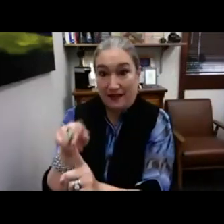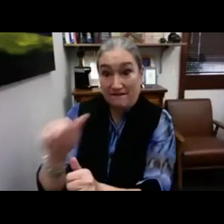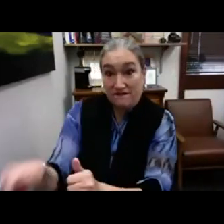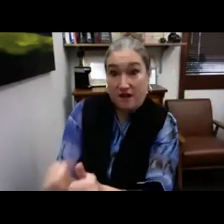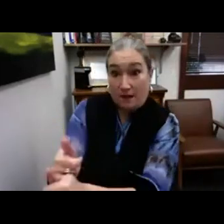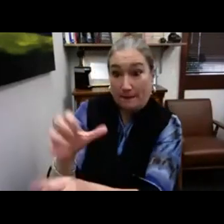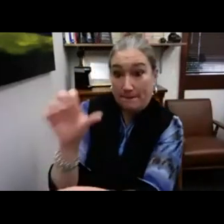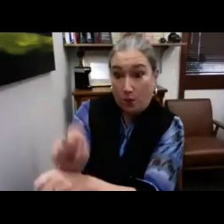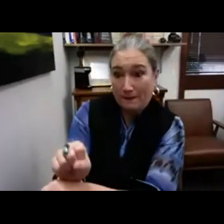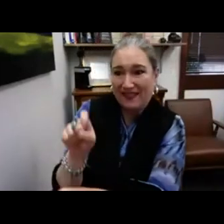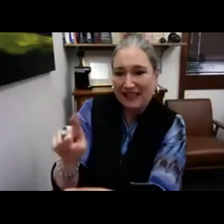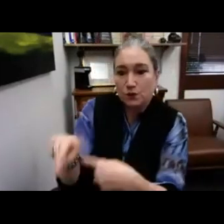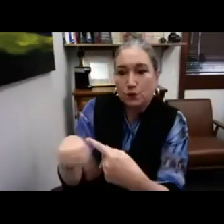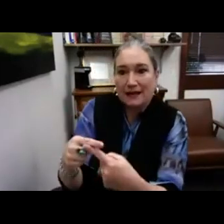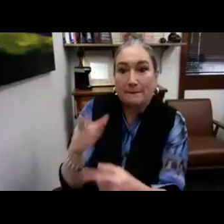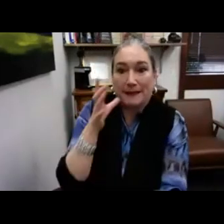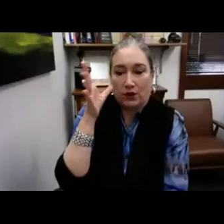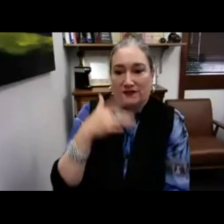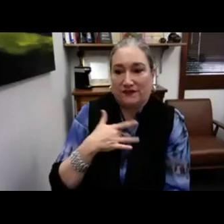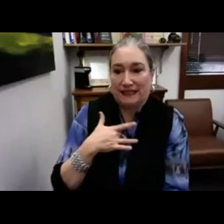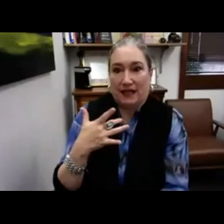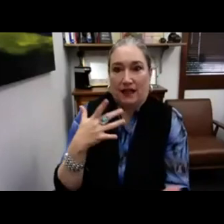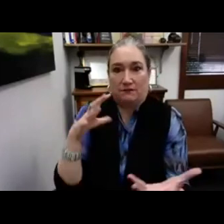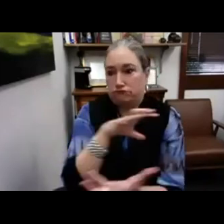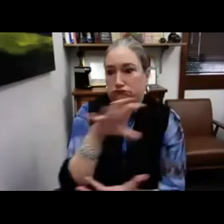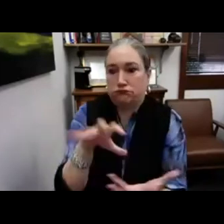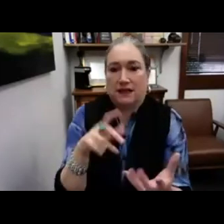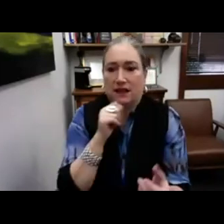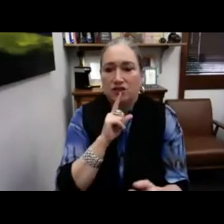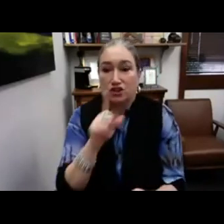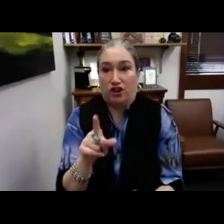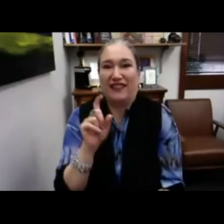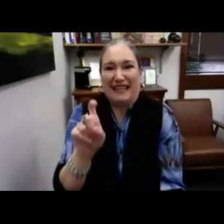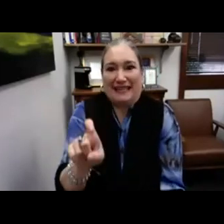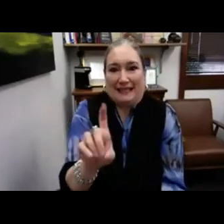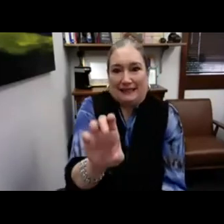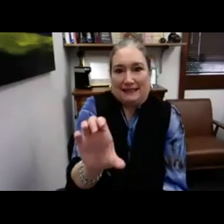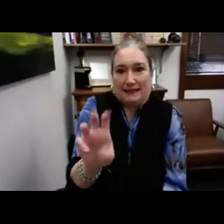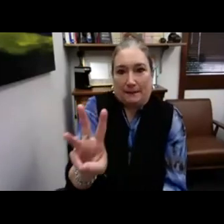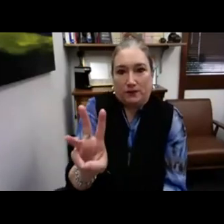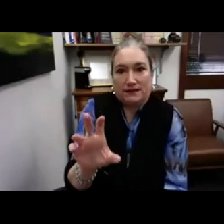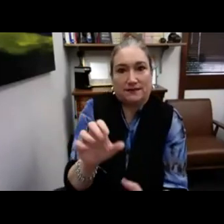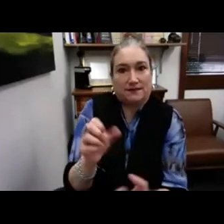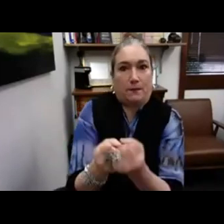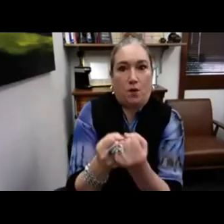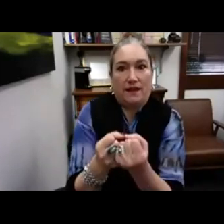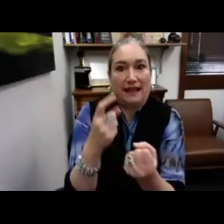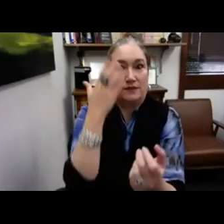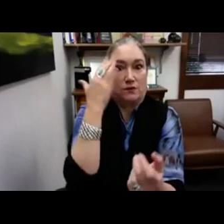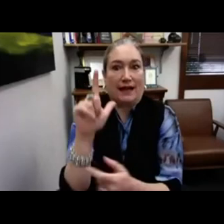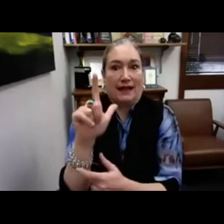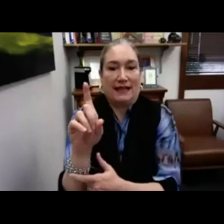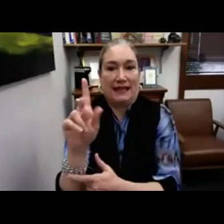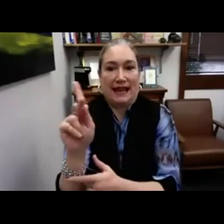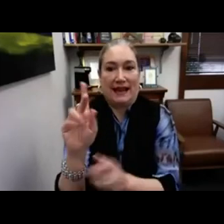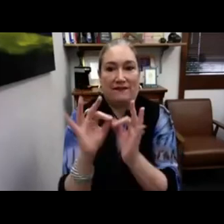to the birthing room. I'm sorry, entering the classroom. Um, they're feeling confusion and not sure exactly what they need. That's